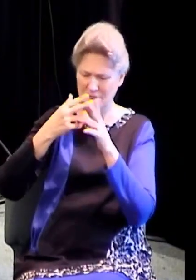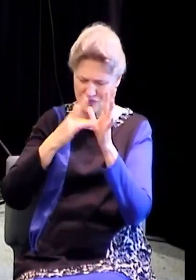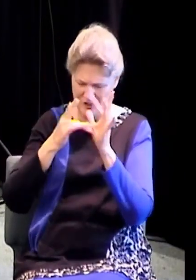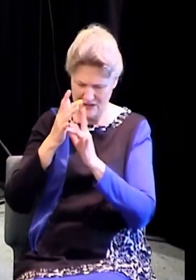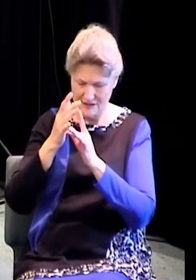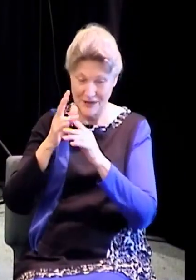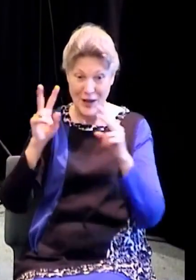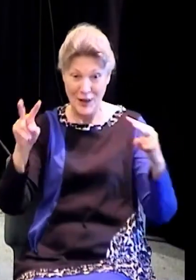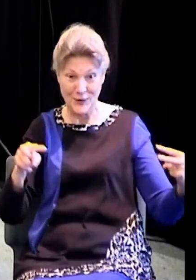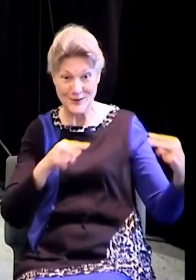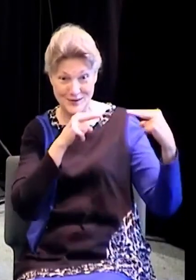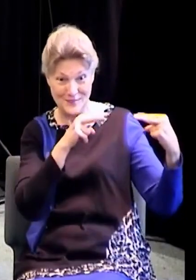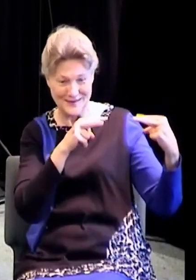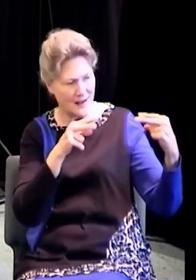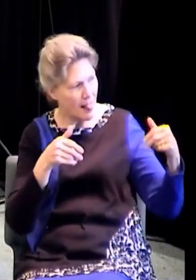Look at your neighbor and say, Let's get changed.